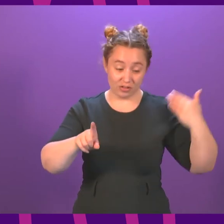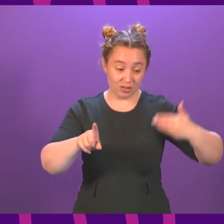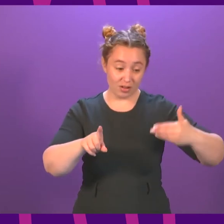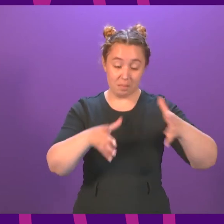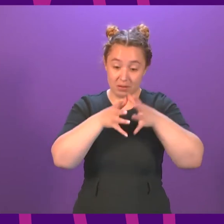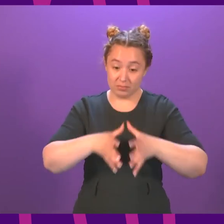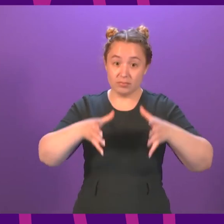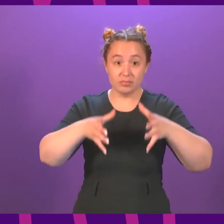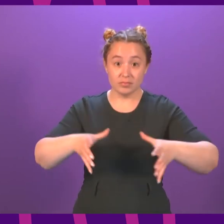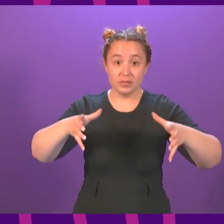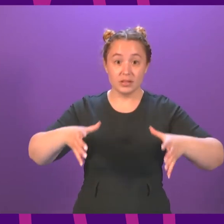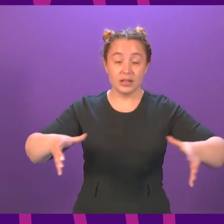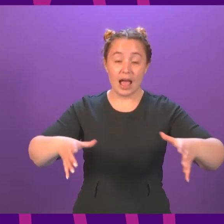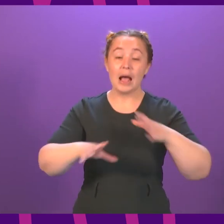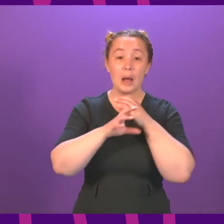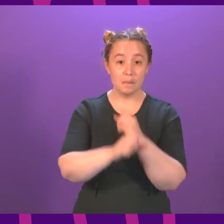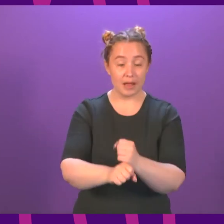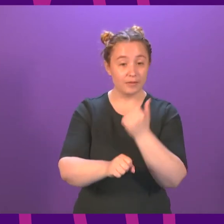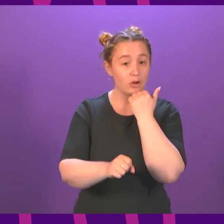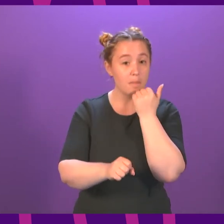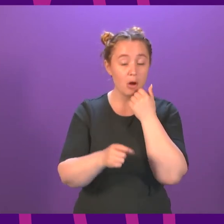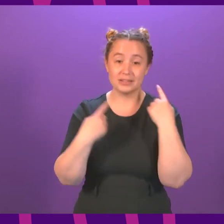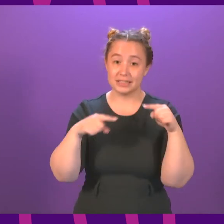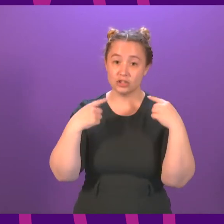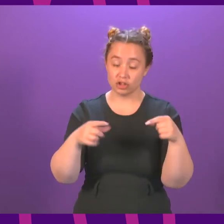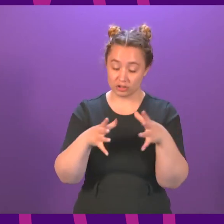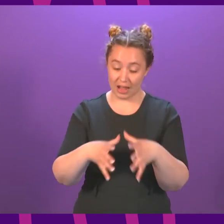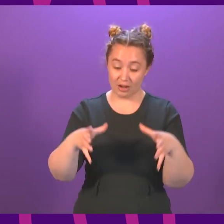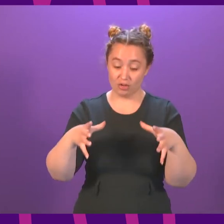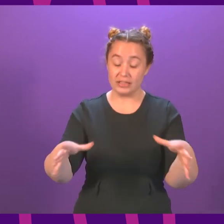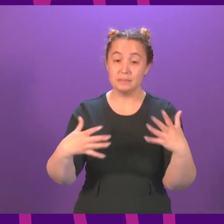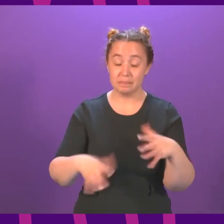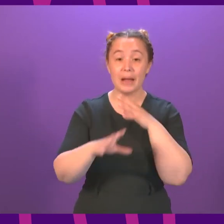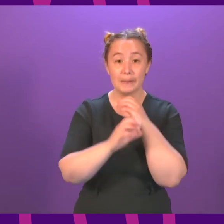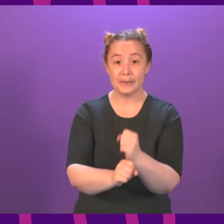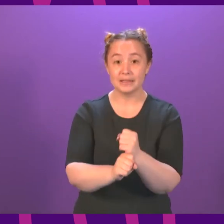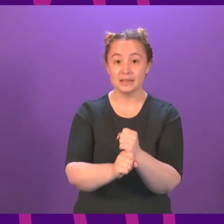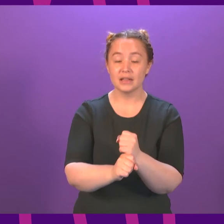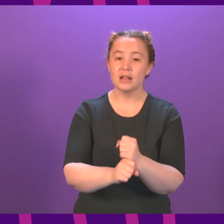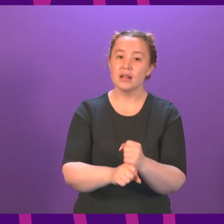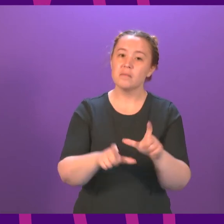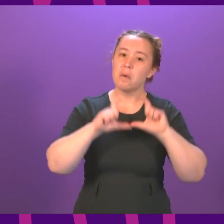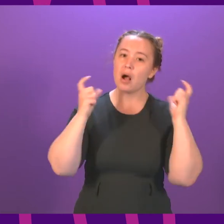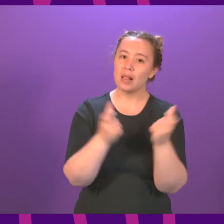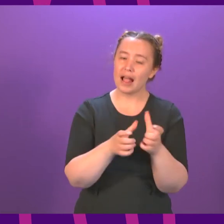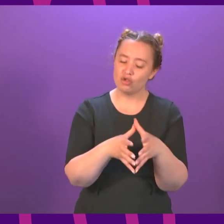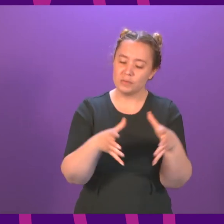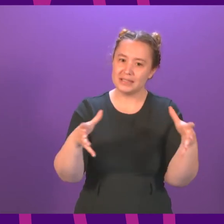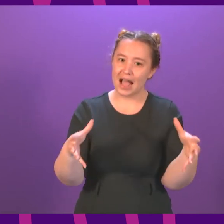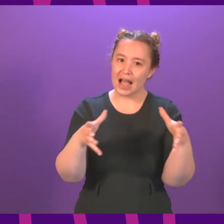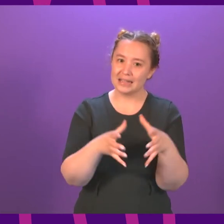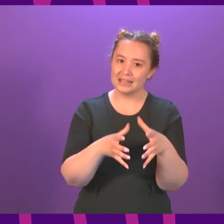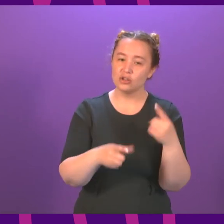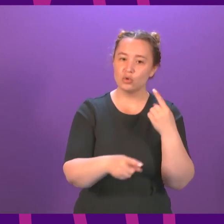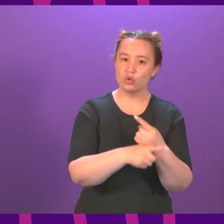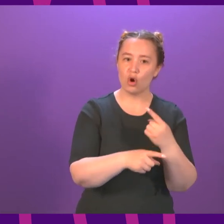commitment to continue to increase teacher numbers is there. On the issue of class sizes, though, I was talking about teachers